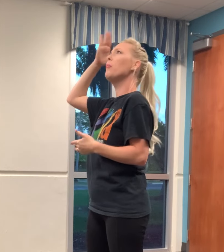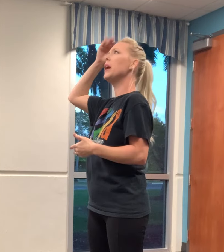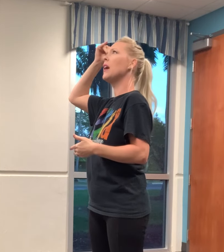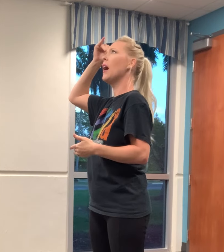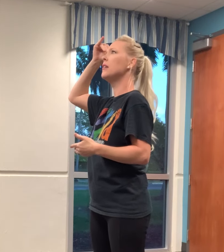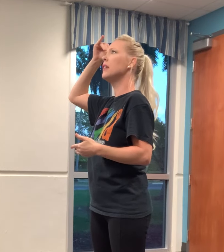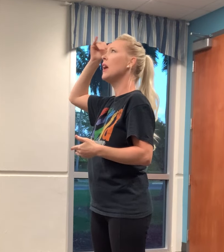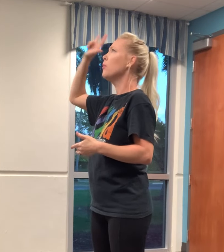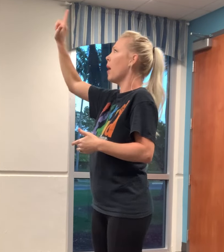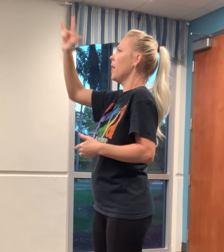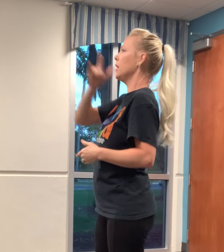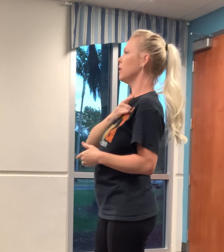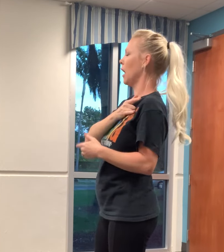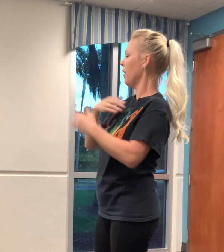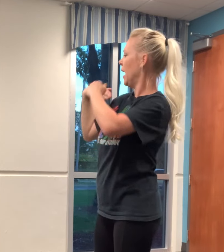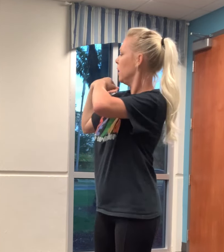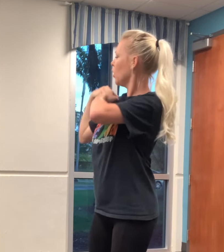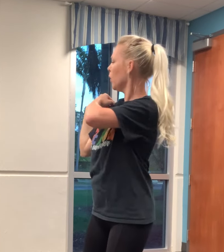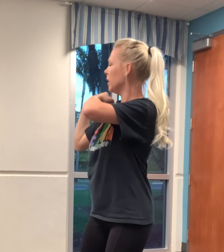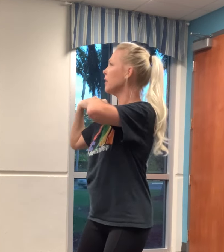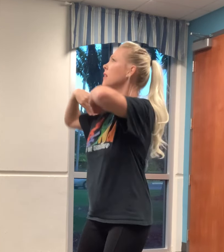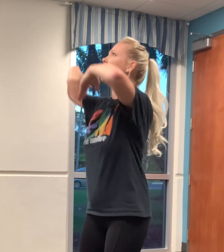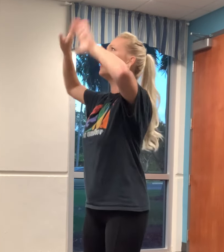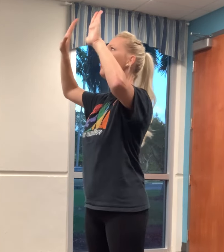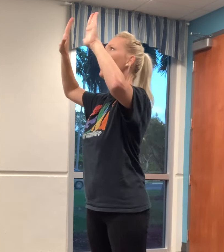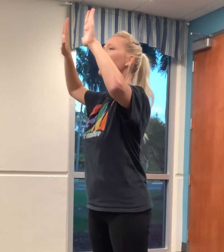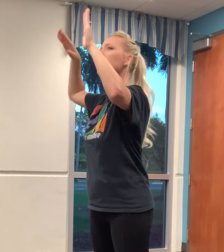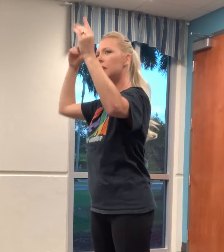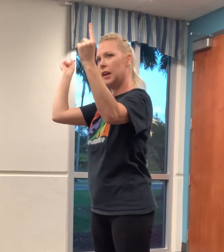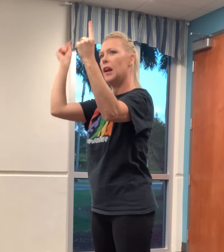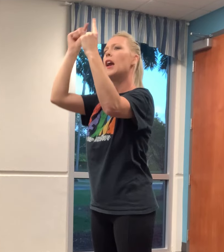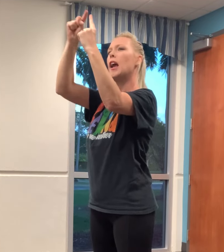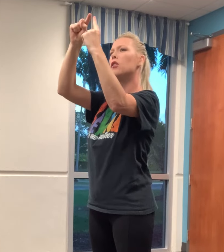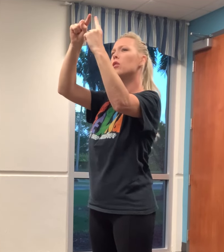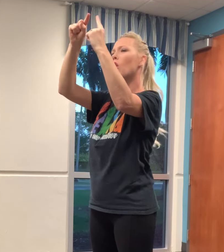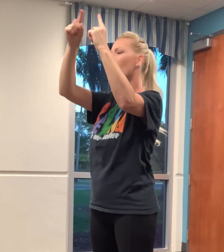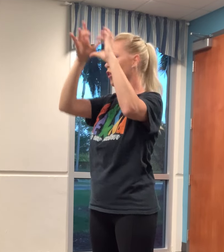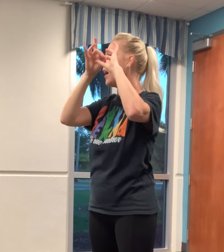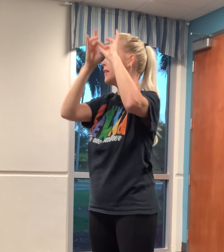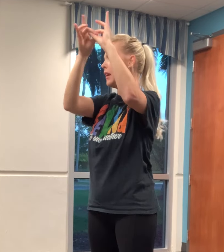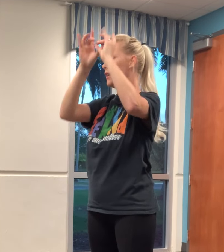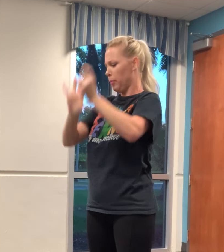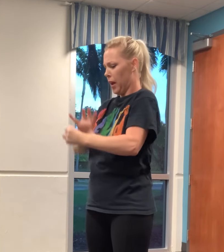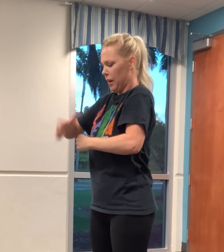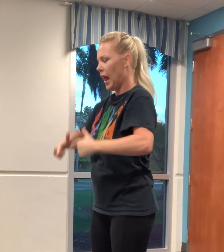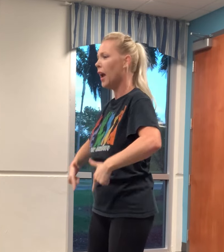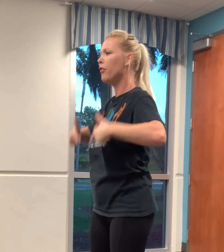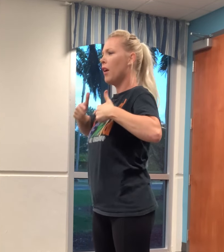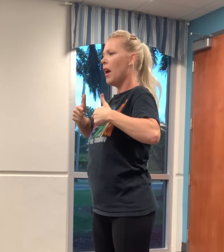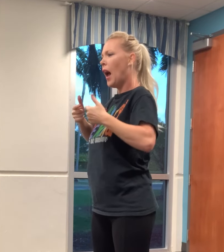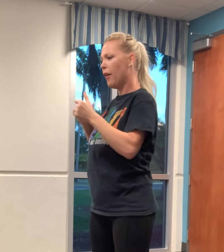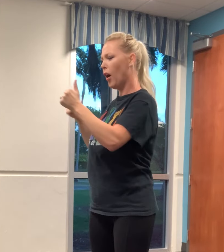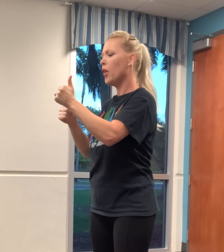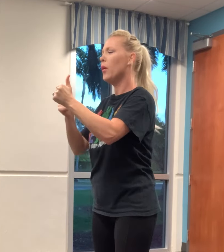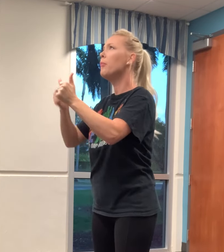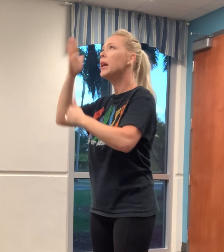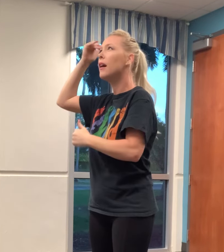him because his bond is love, his yoke is easy, his burden is life, and his goal for us is abundant life. I serve him because